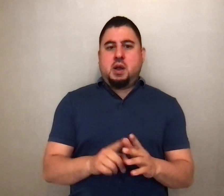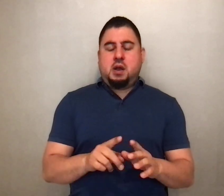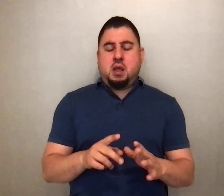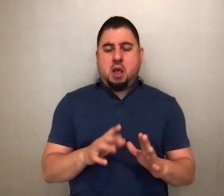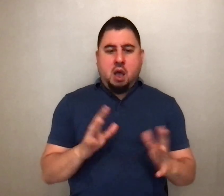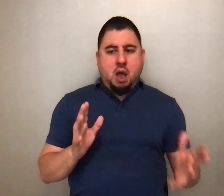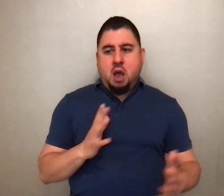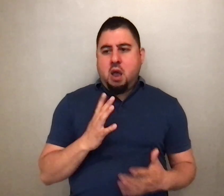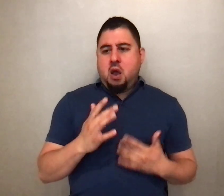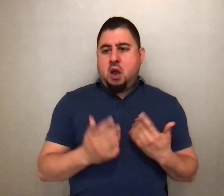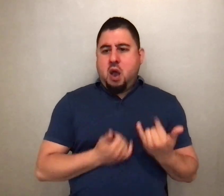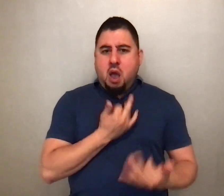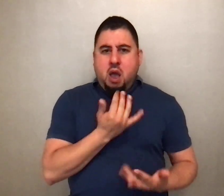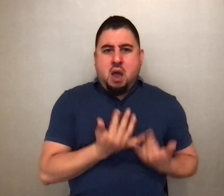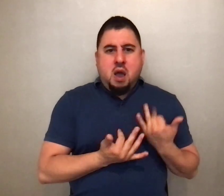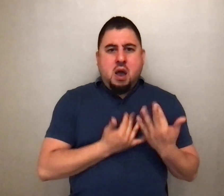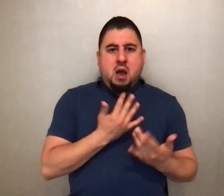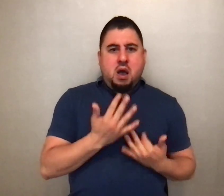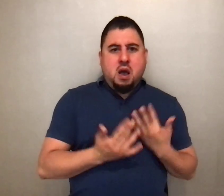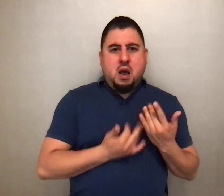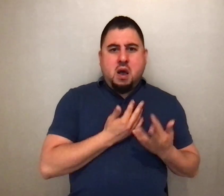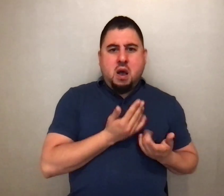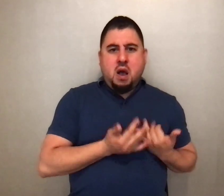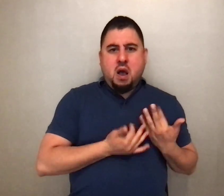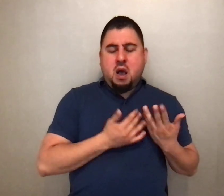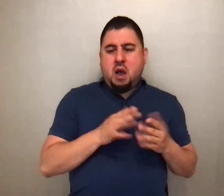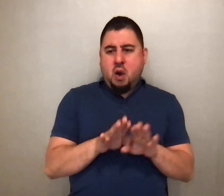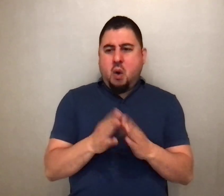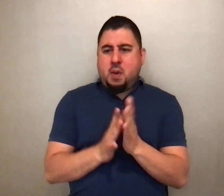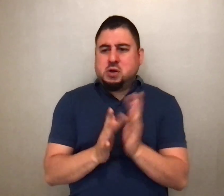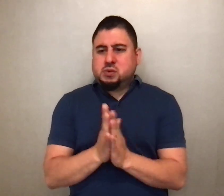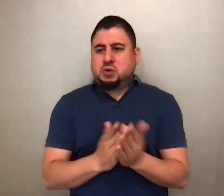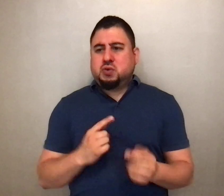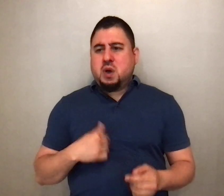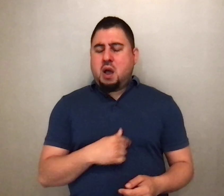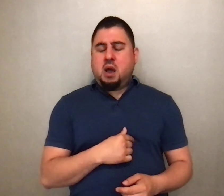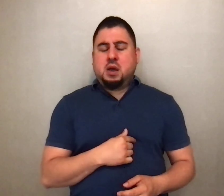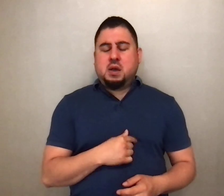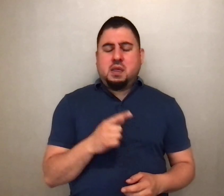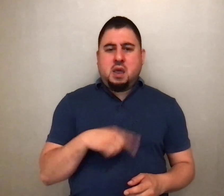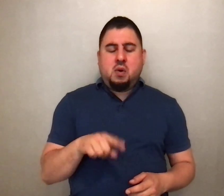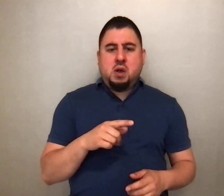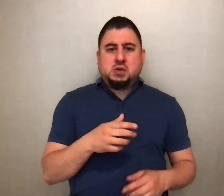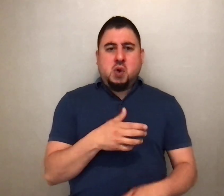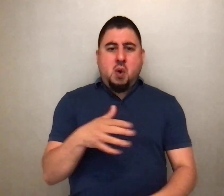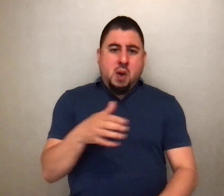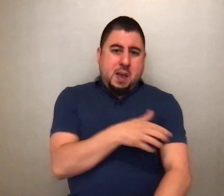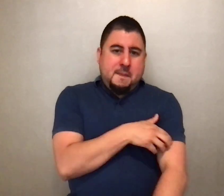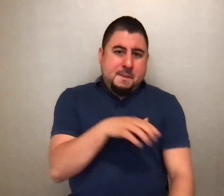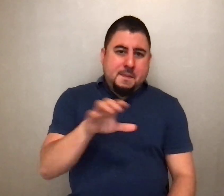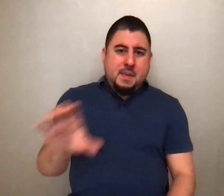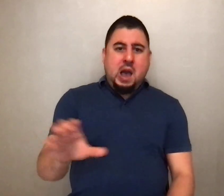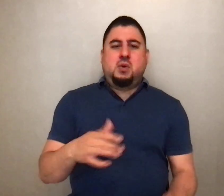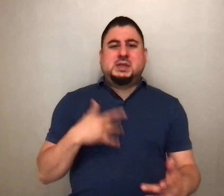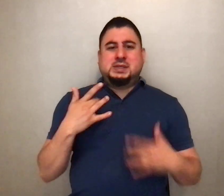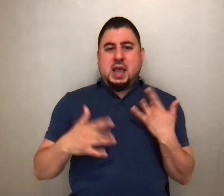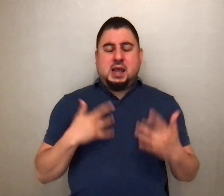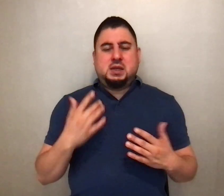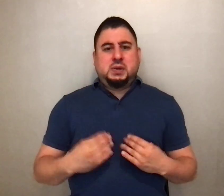hearts on fire burning within us as he was opening the scriptures to us? Because they were so empowered. They were so excited. The adrenaline must have been flowing